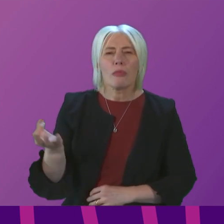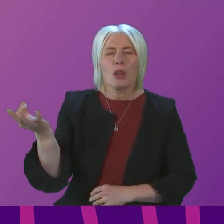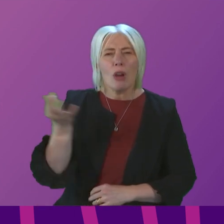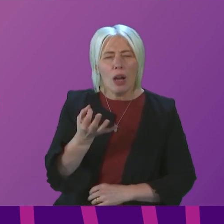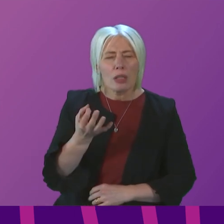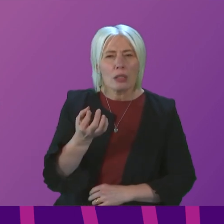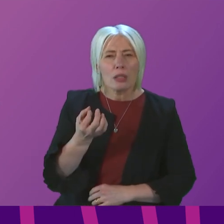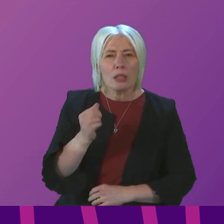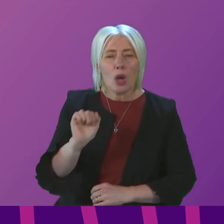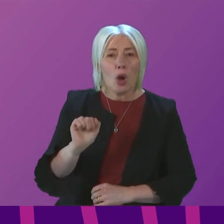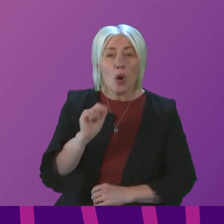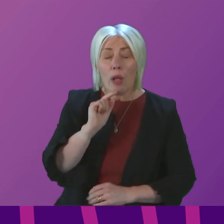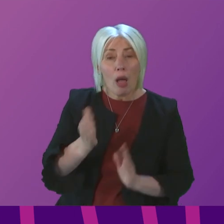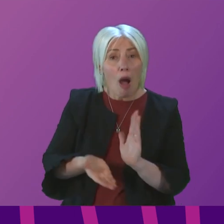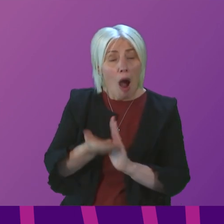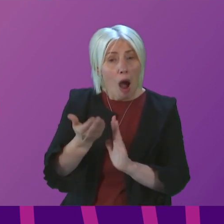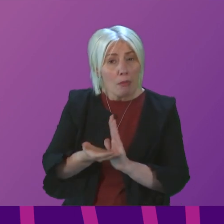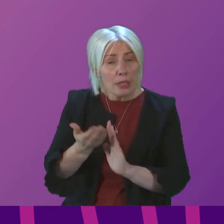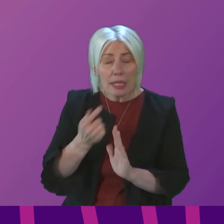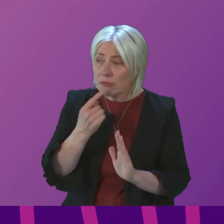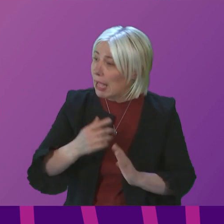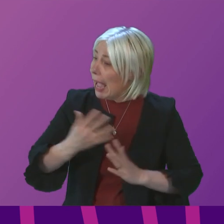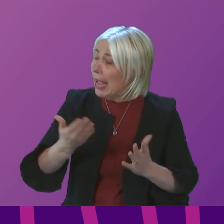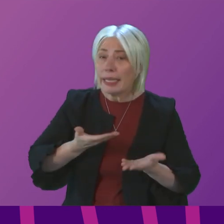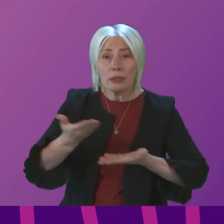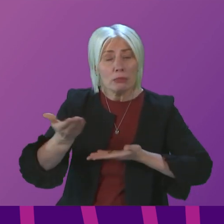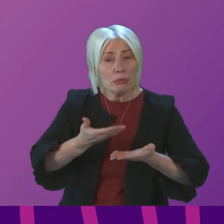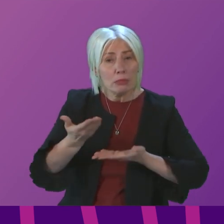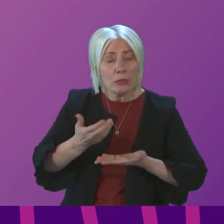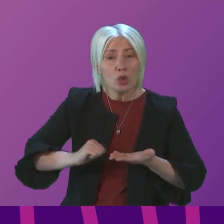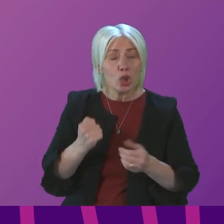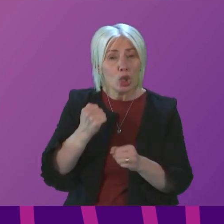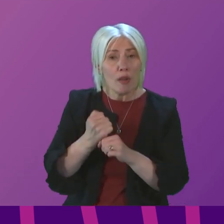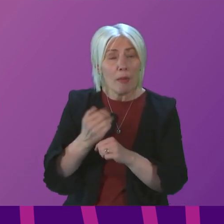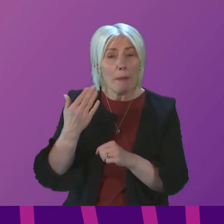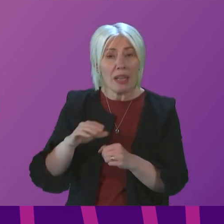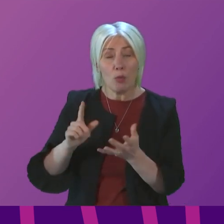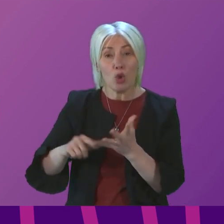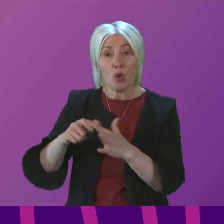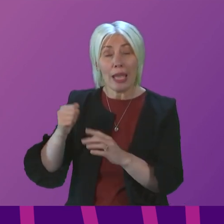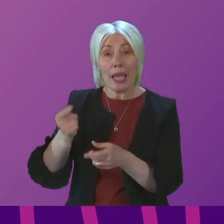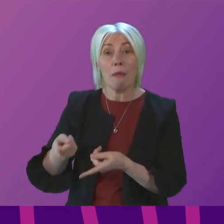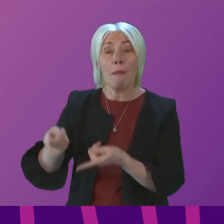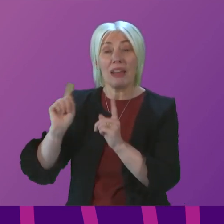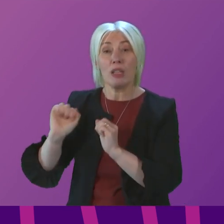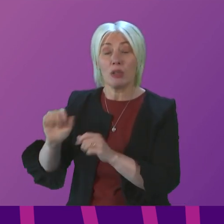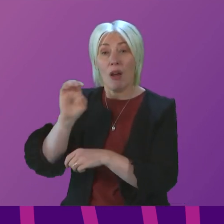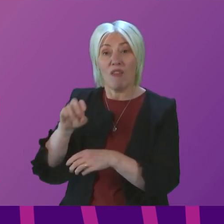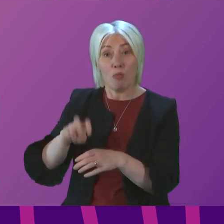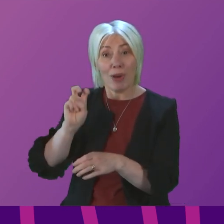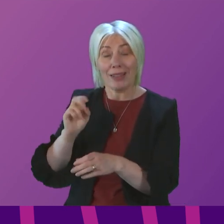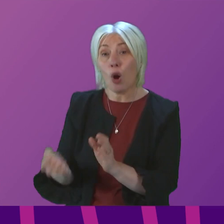Minister whether she will provide an update on any discussions the Scottish Government has had with the UK Minister for Brexit